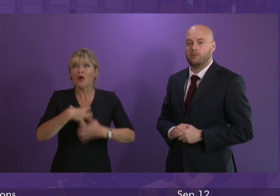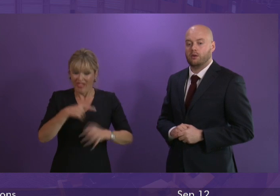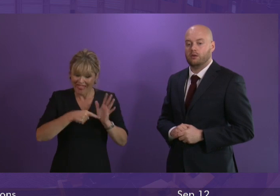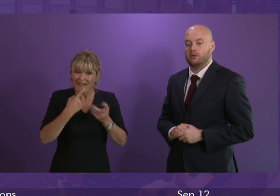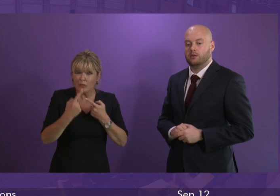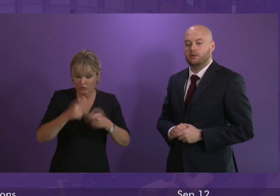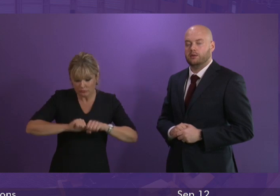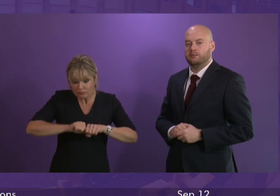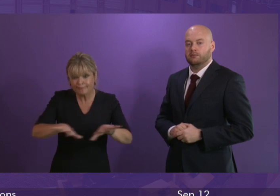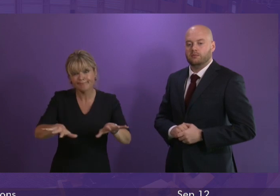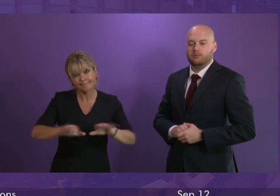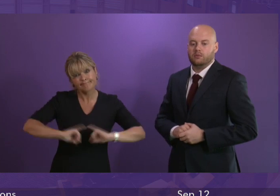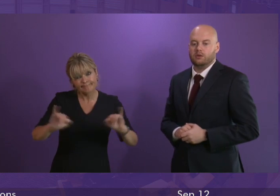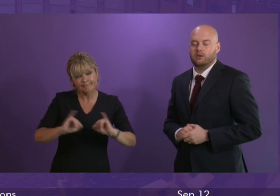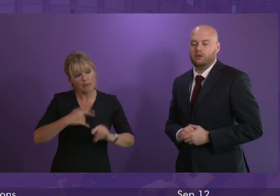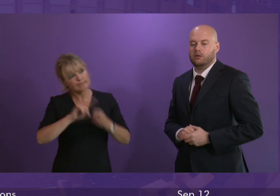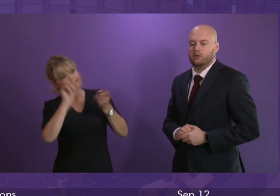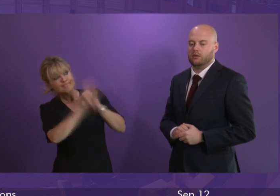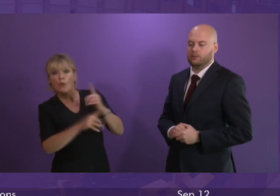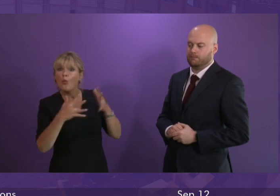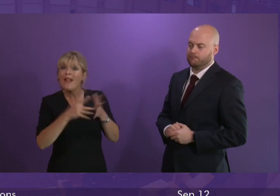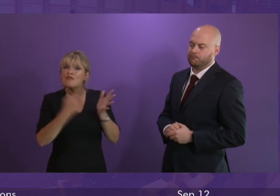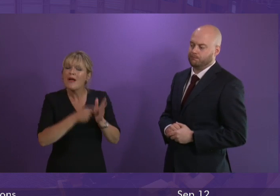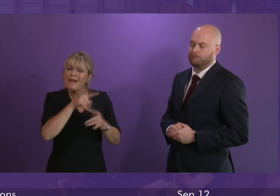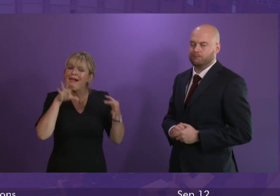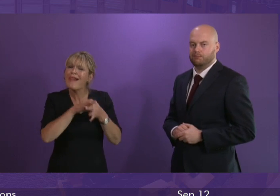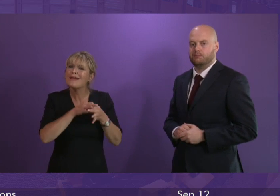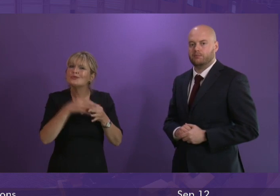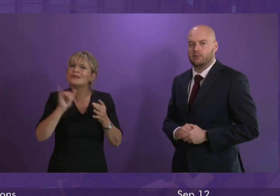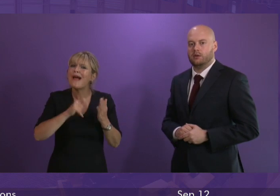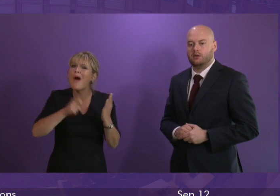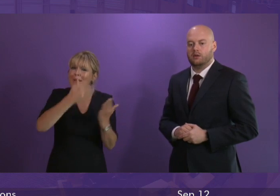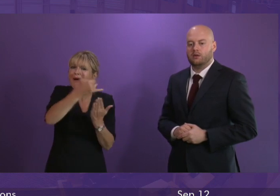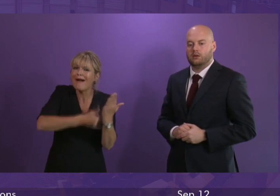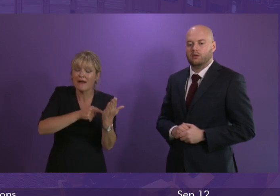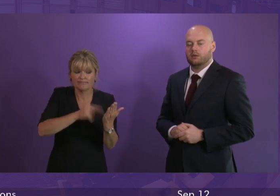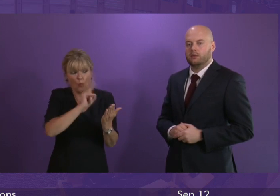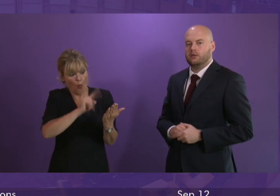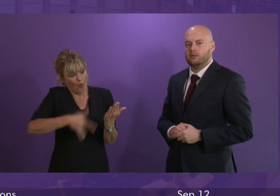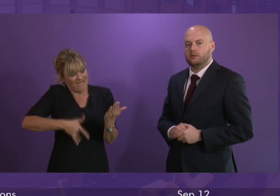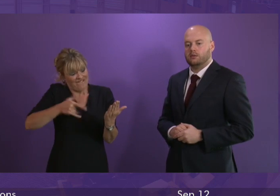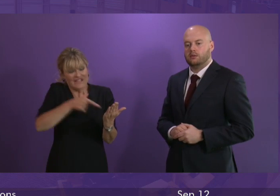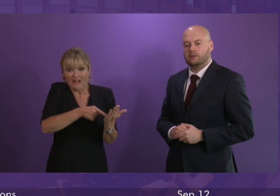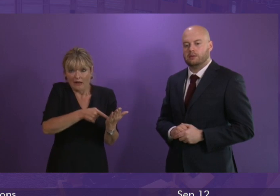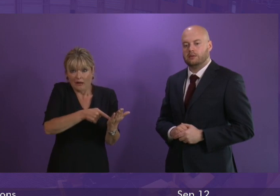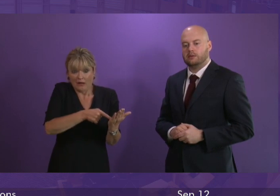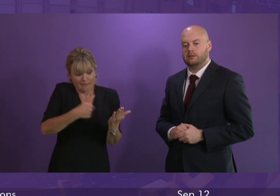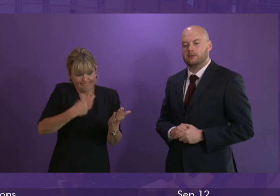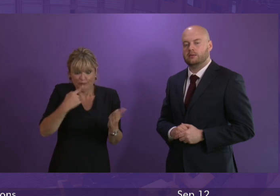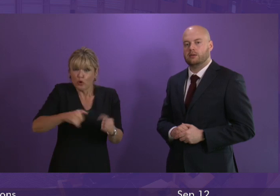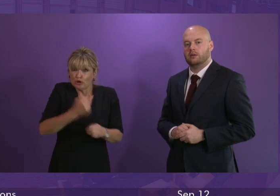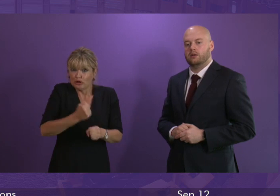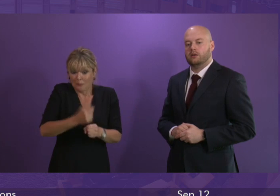very directly say to Willie Rennie in terms of Yellowhammer planning assumptions what we have seen in the Scottish Government is what was published